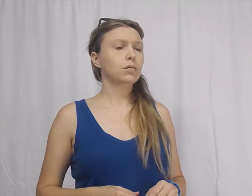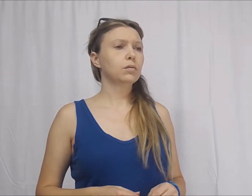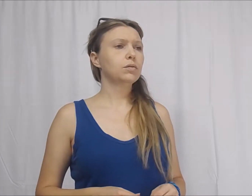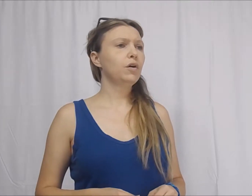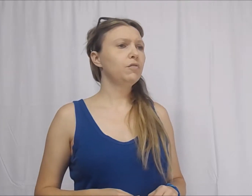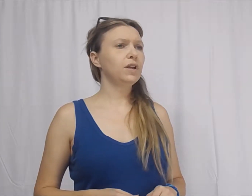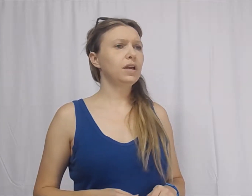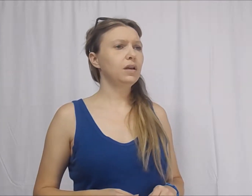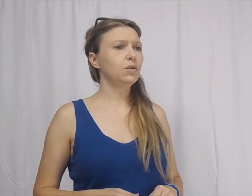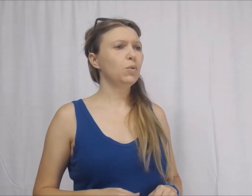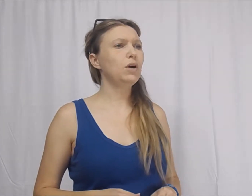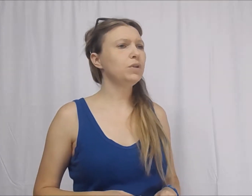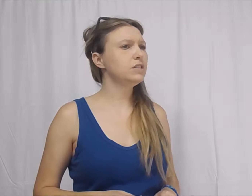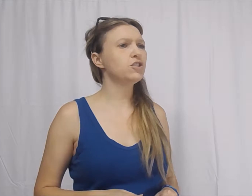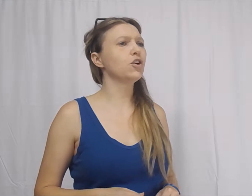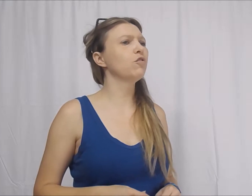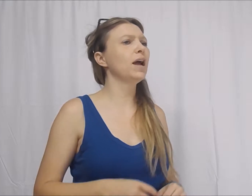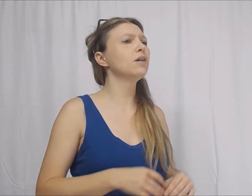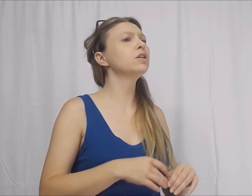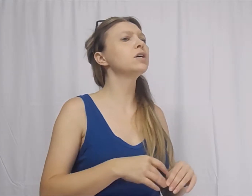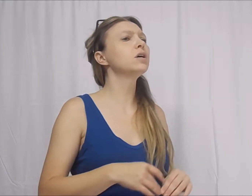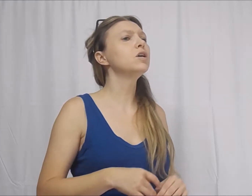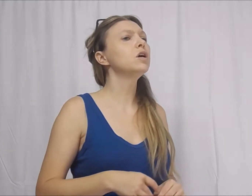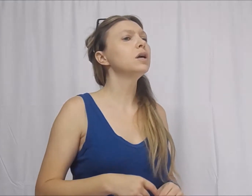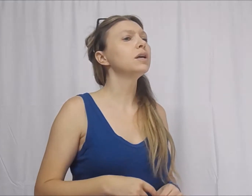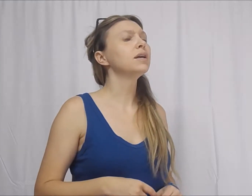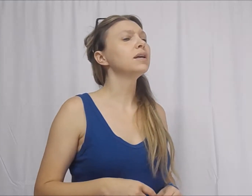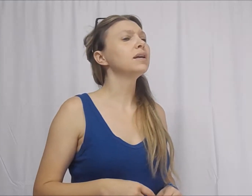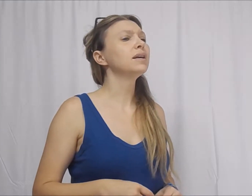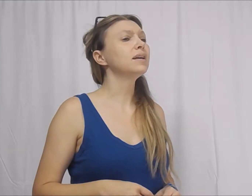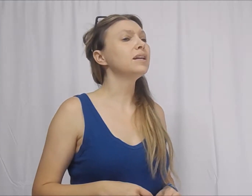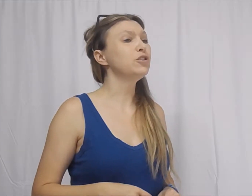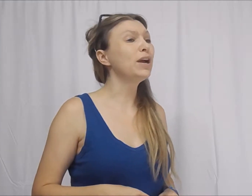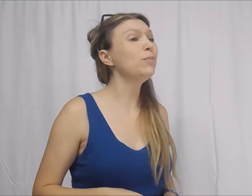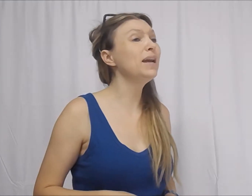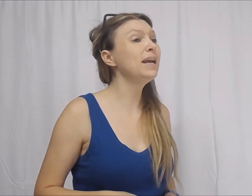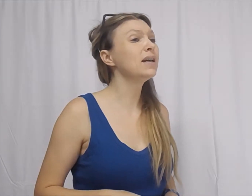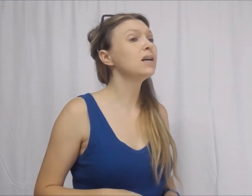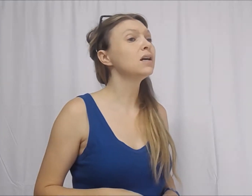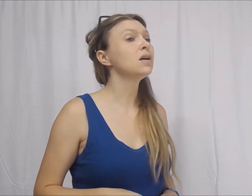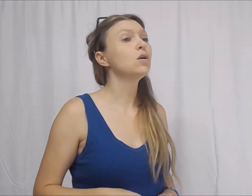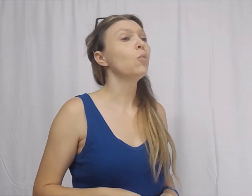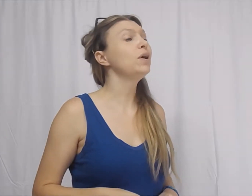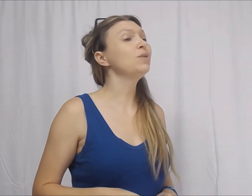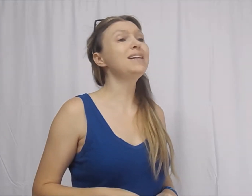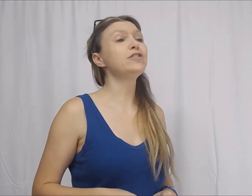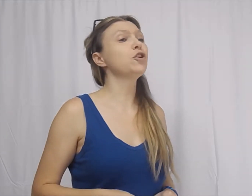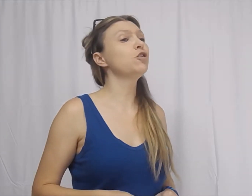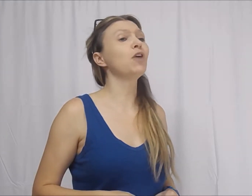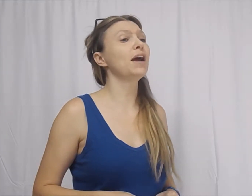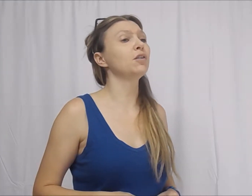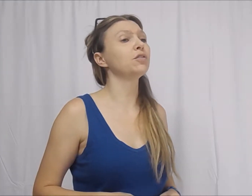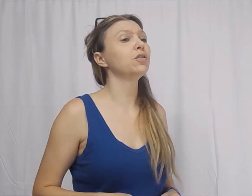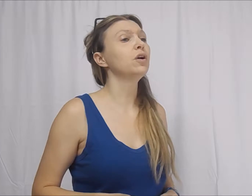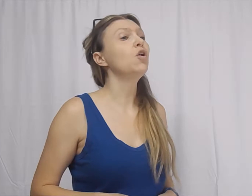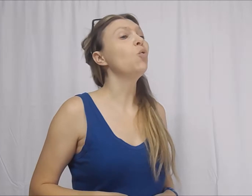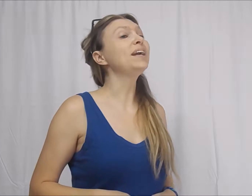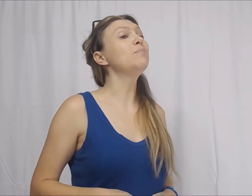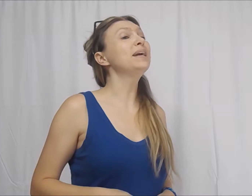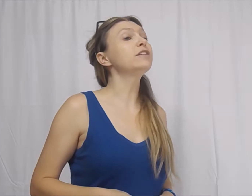No, Vinnie. We don't need to turn around. Did you hear me? We don't need to turn around. We can be at the